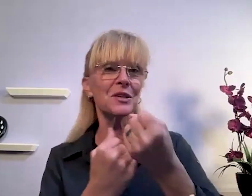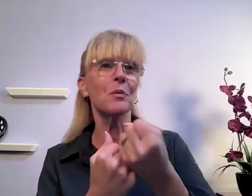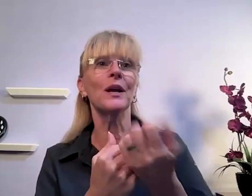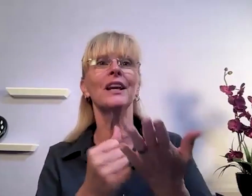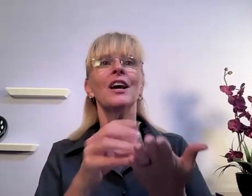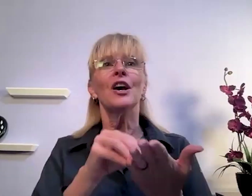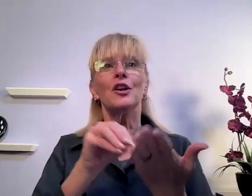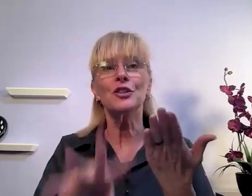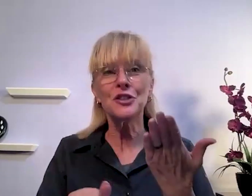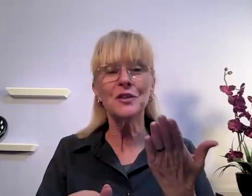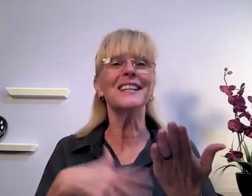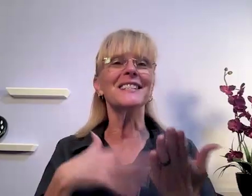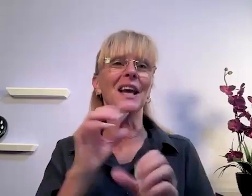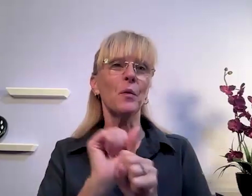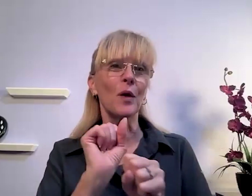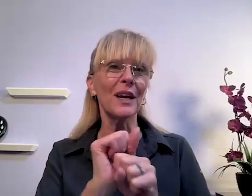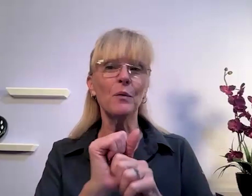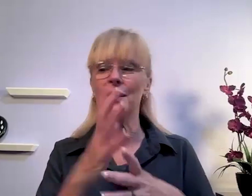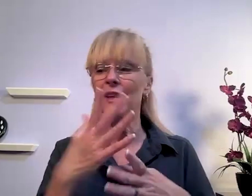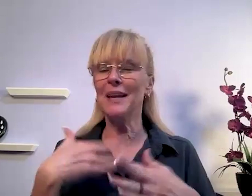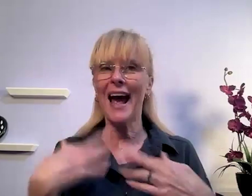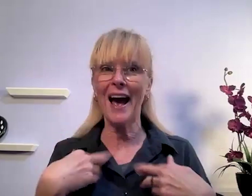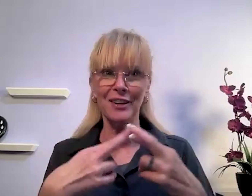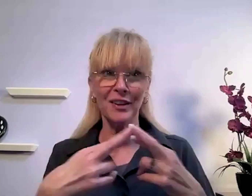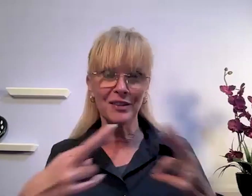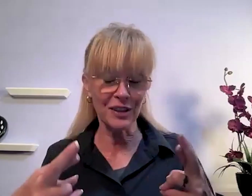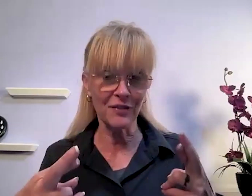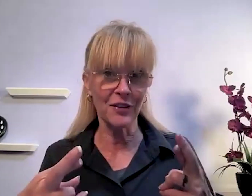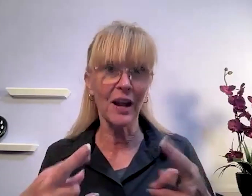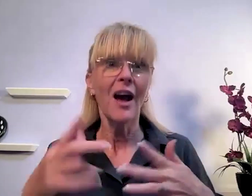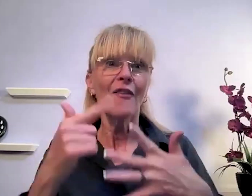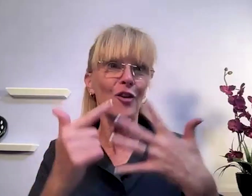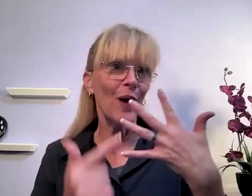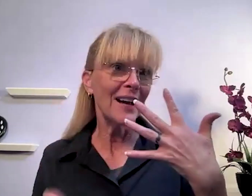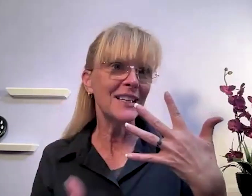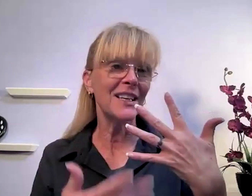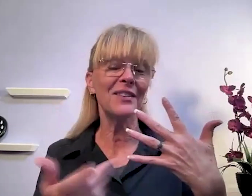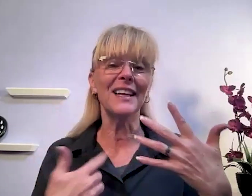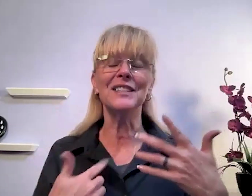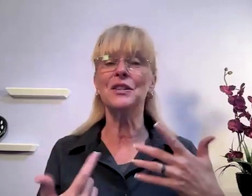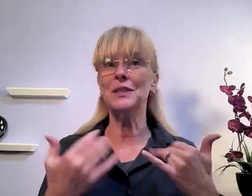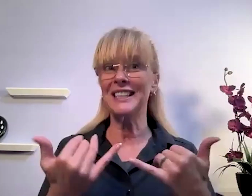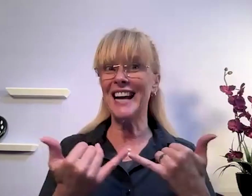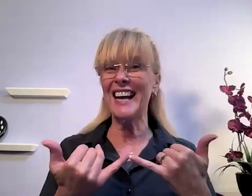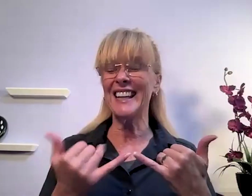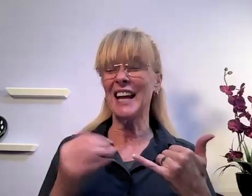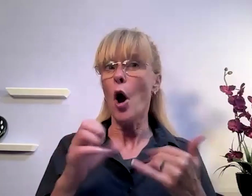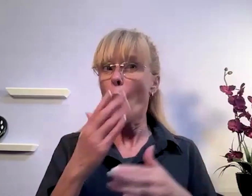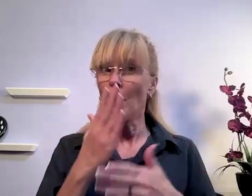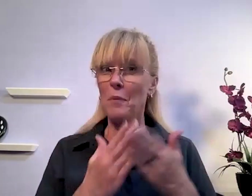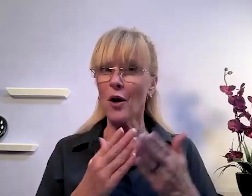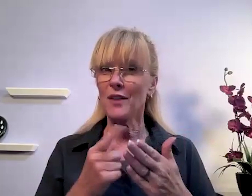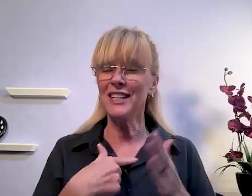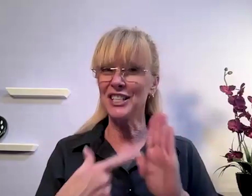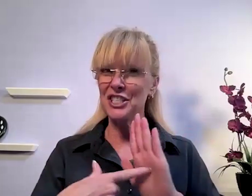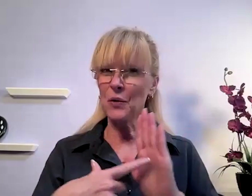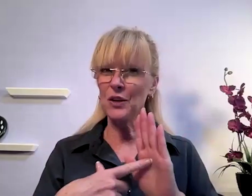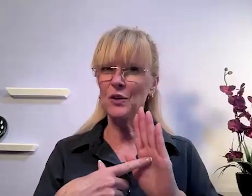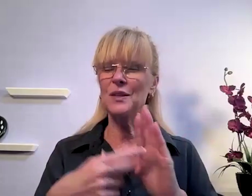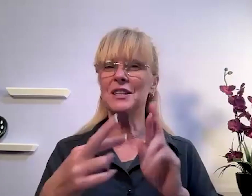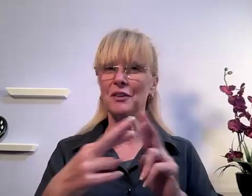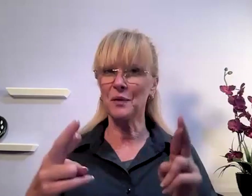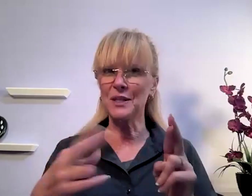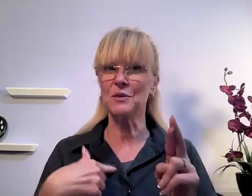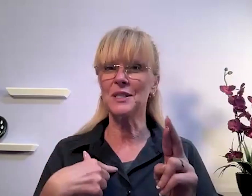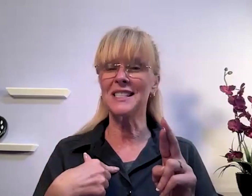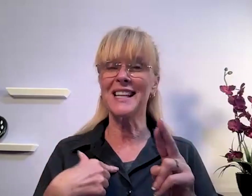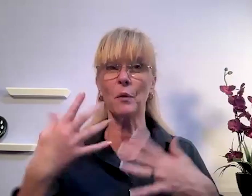you in supporting your students and working with them and having the different variety of things. So tonight the one part of it is showing